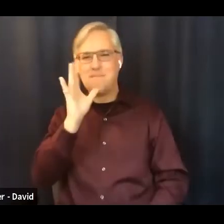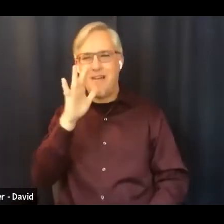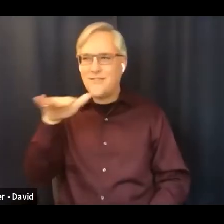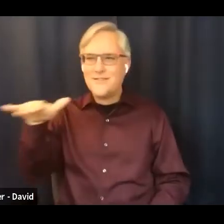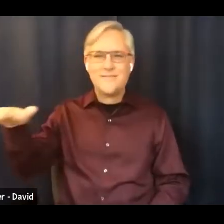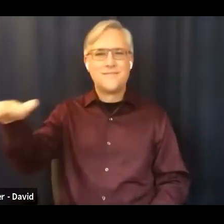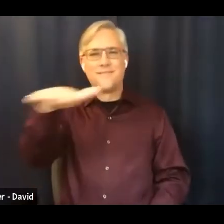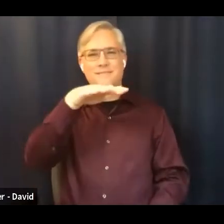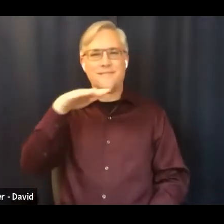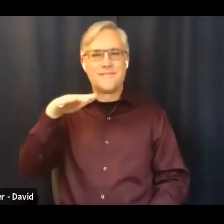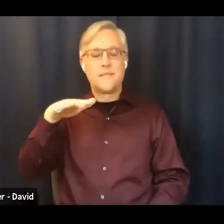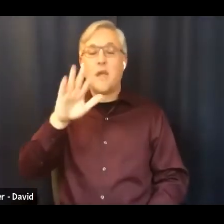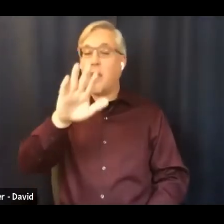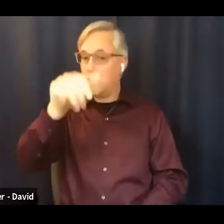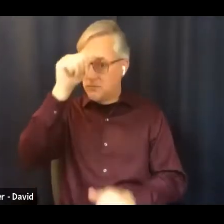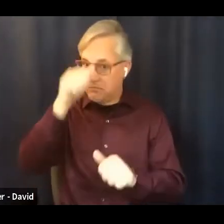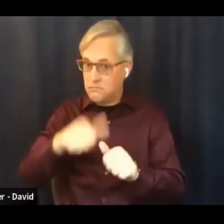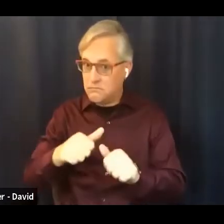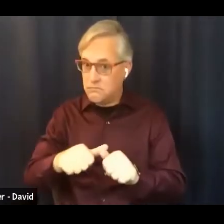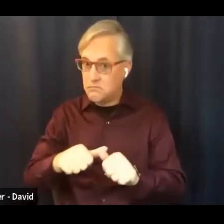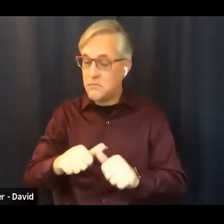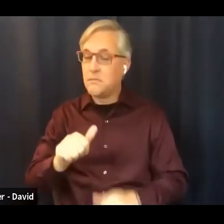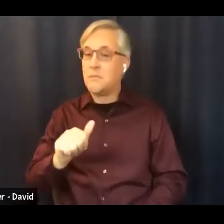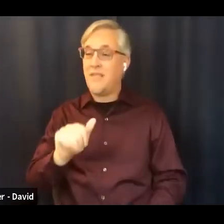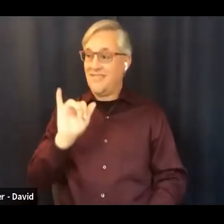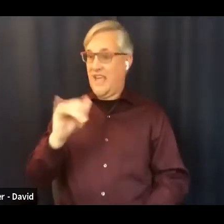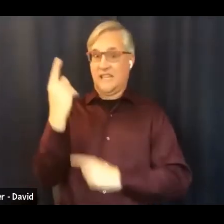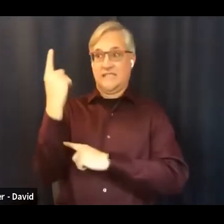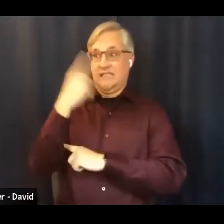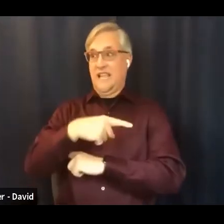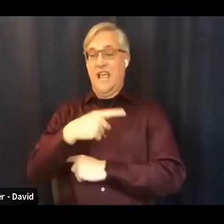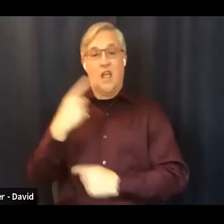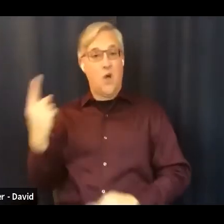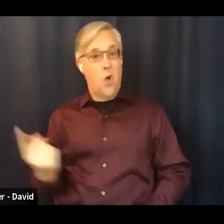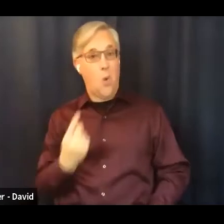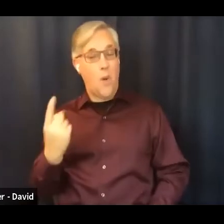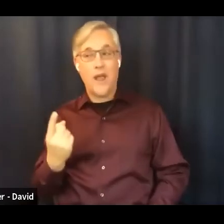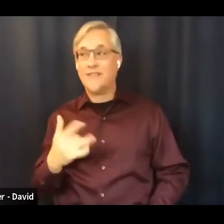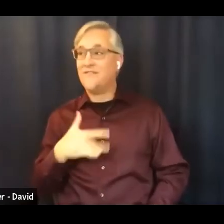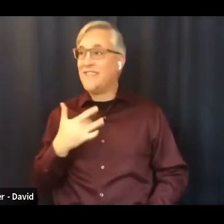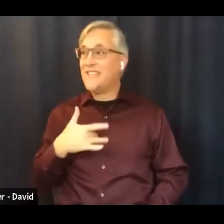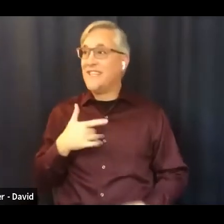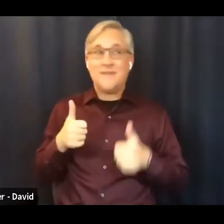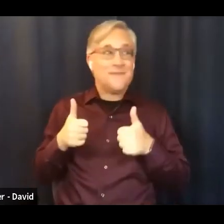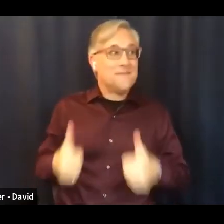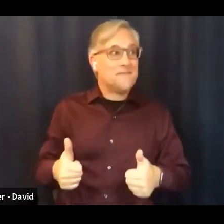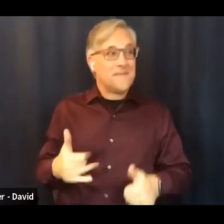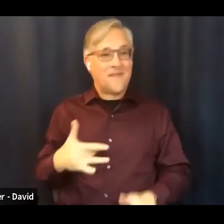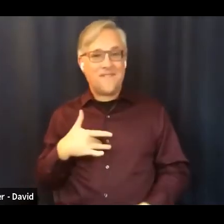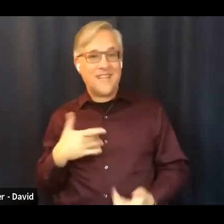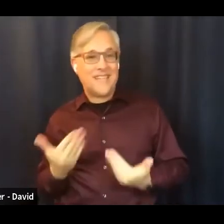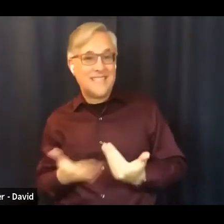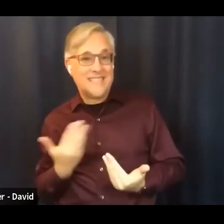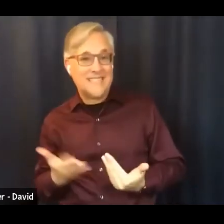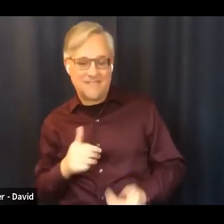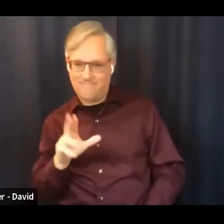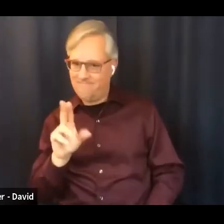not always an easy day and it's important for us to stop and acknowledge